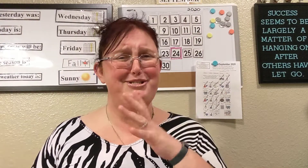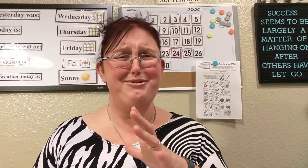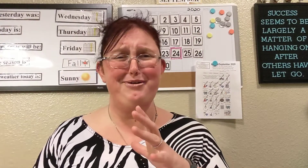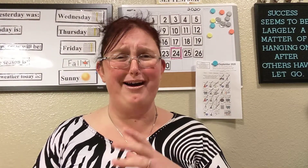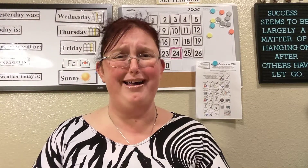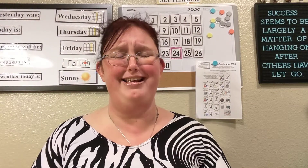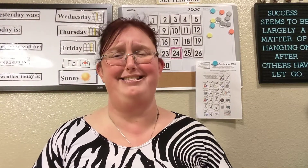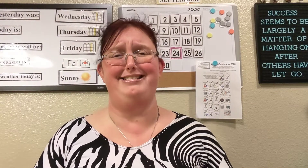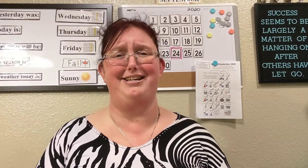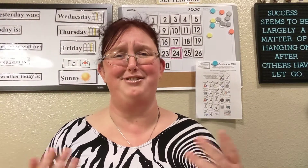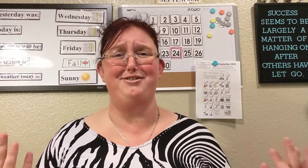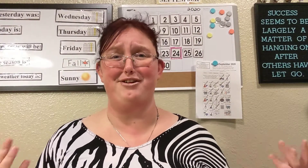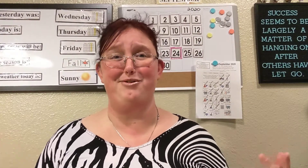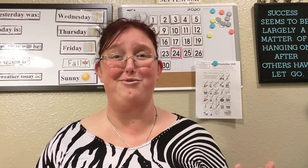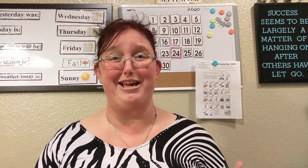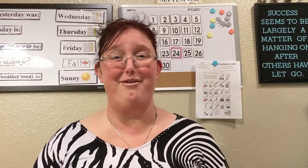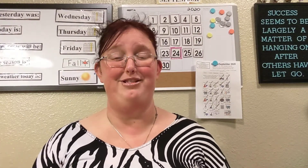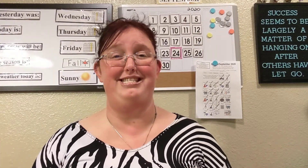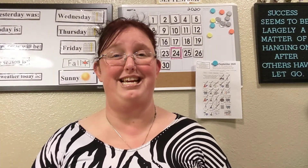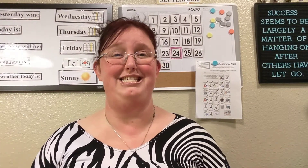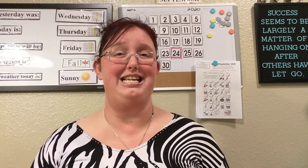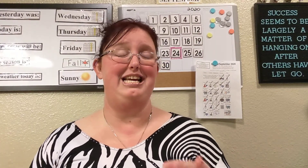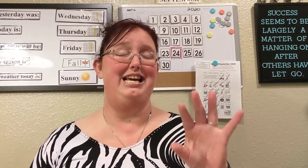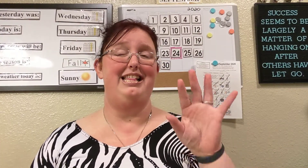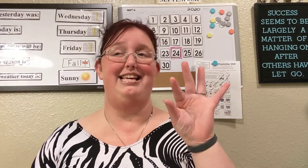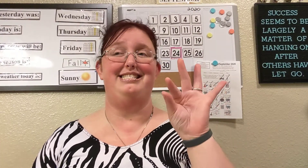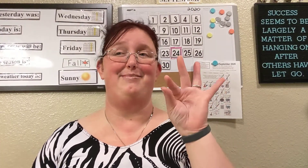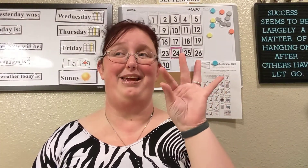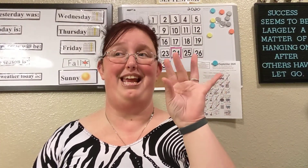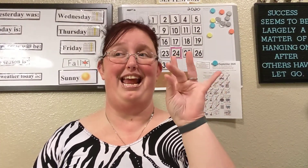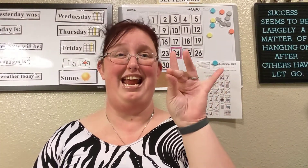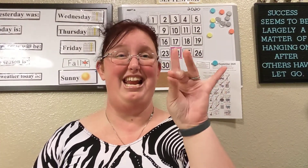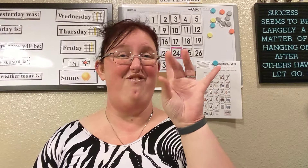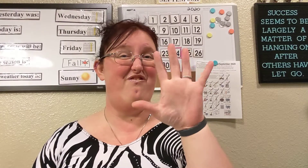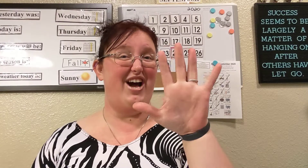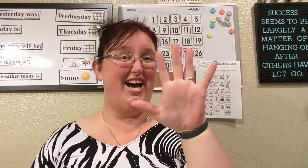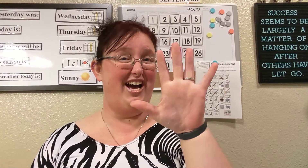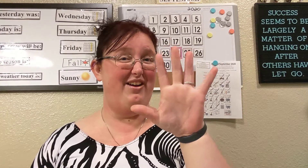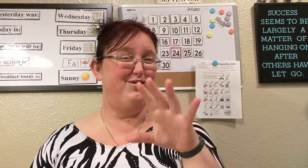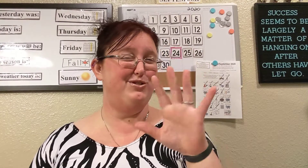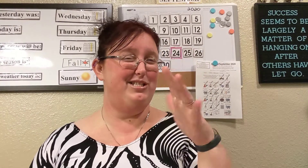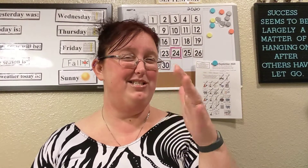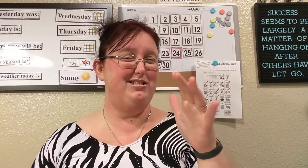too hot it's actually starting to cool down which is nice and it's gonna be 85 degrees